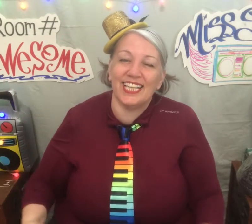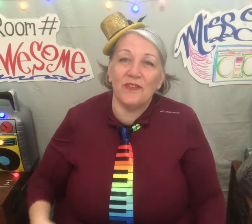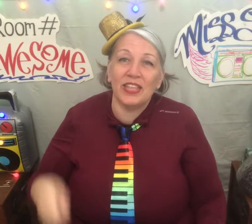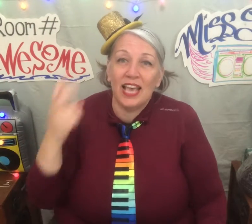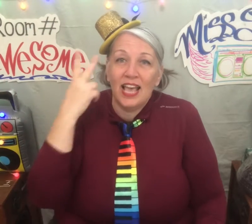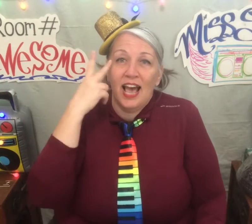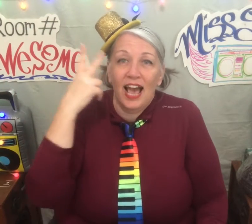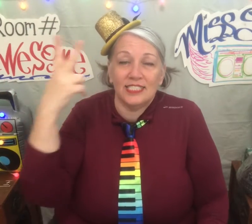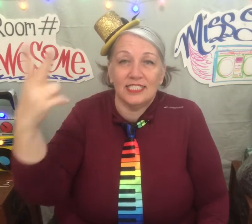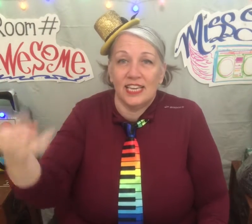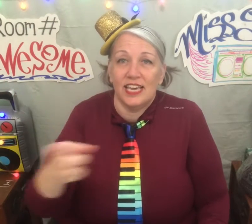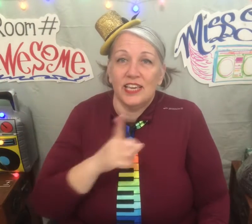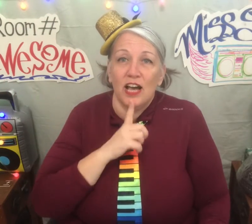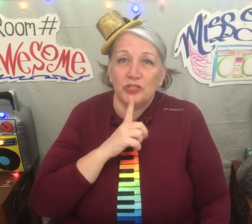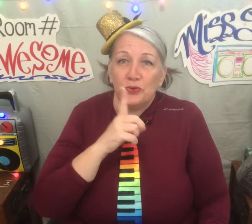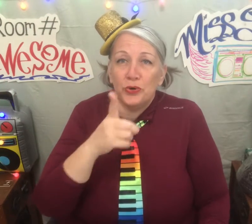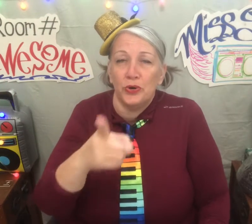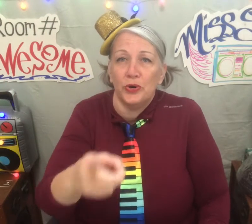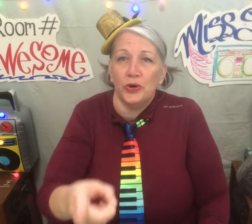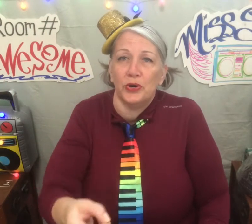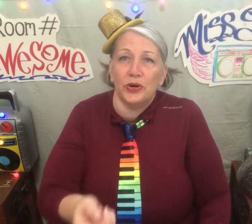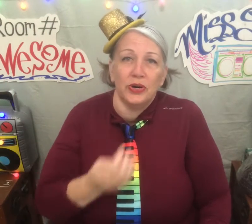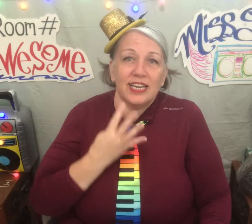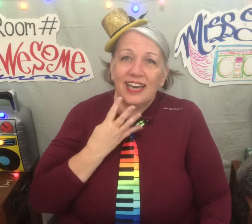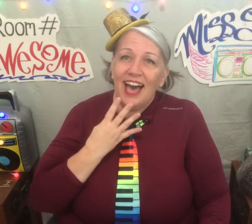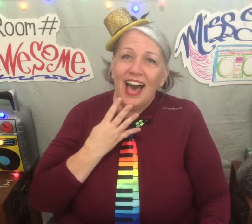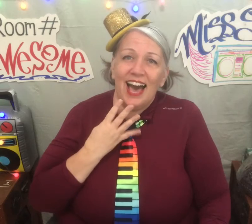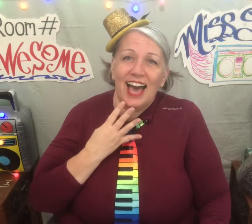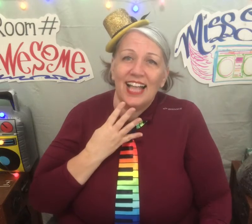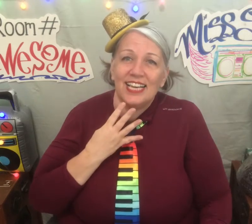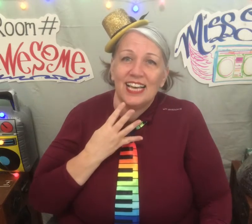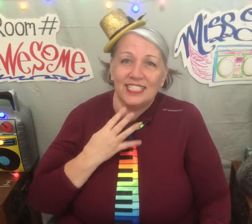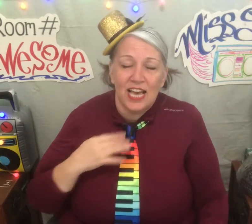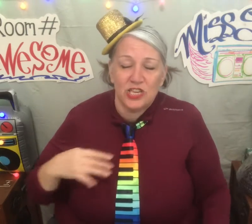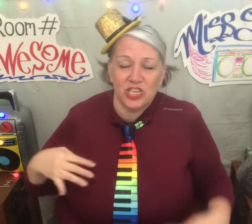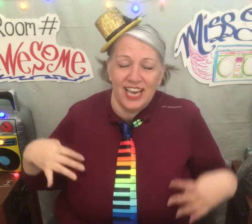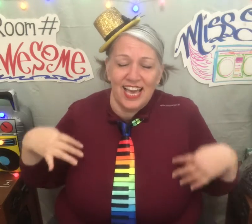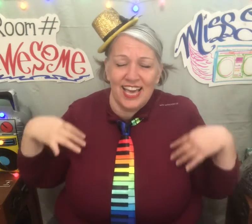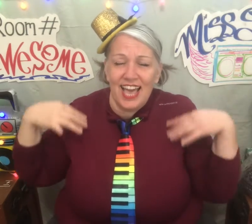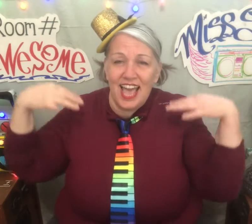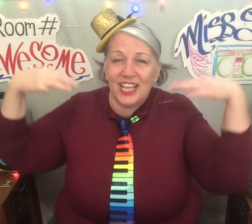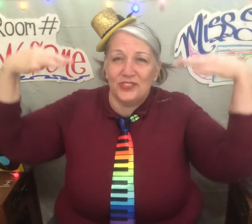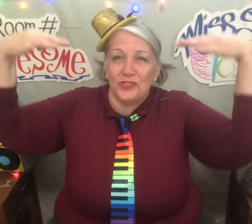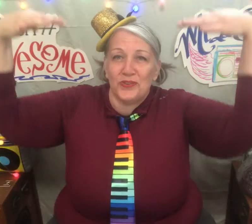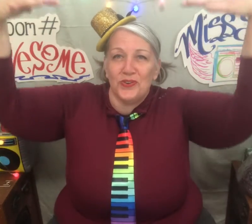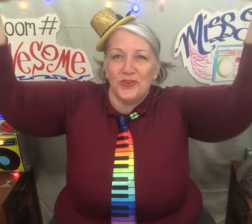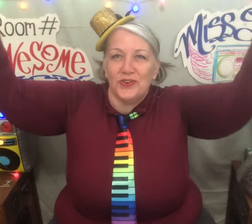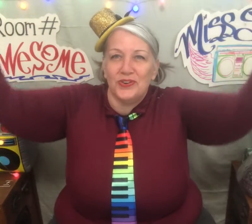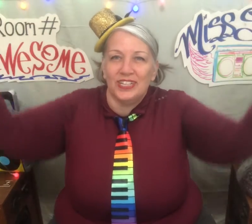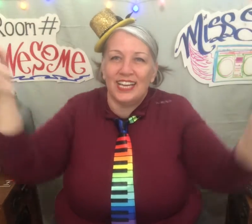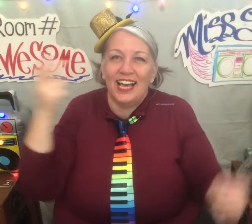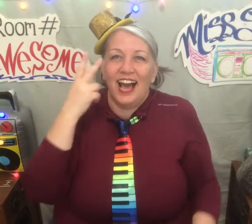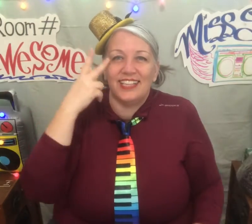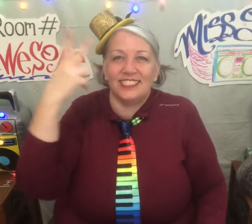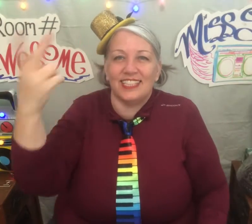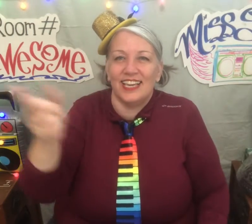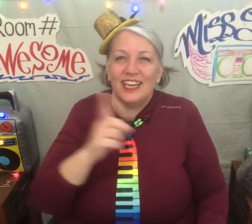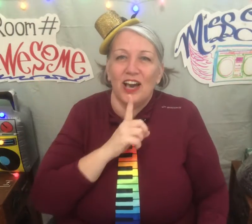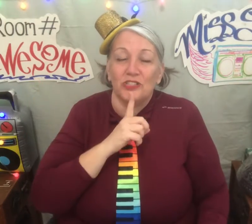I see your true colors shining through. I see your